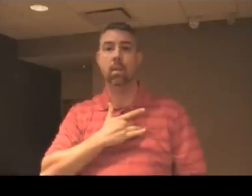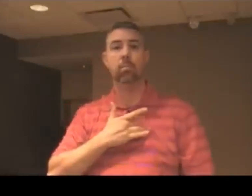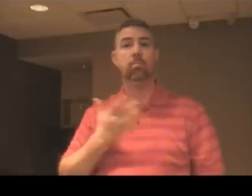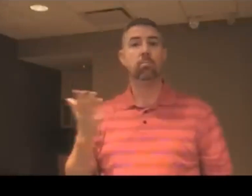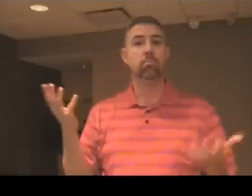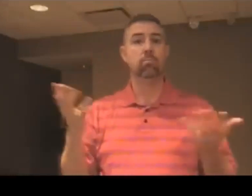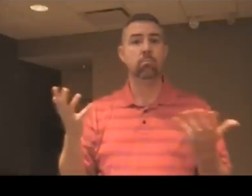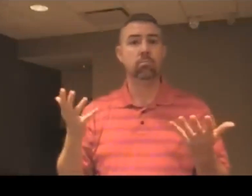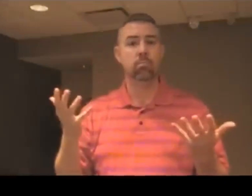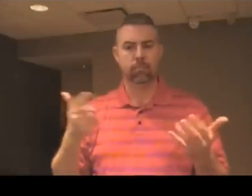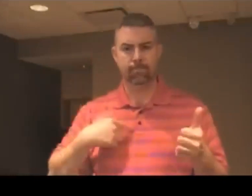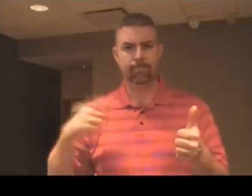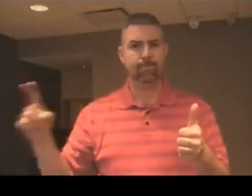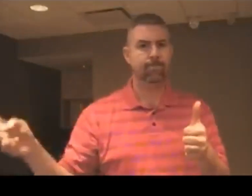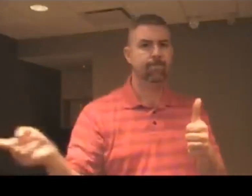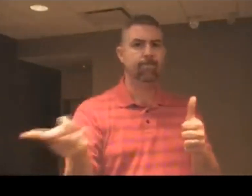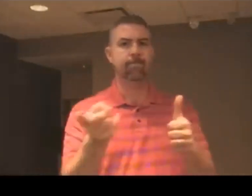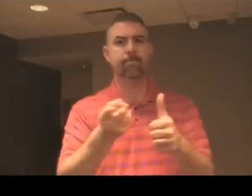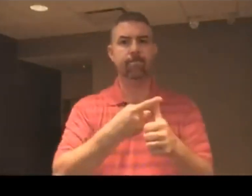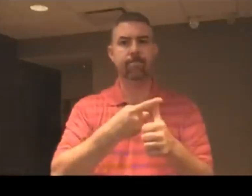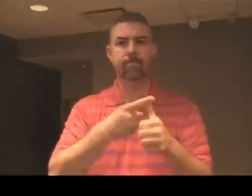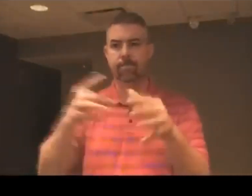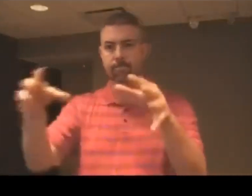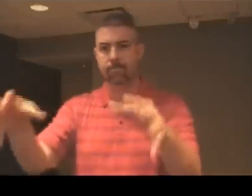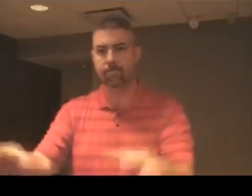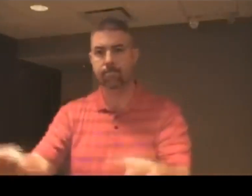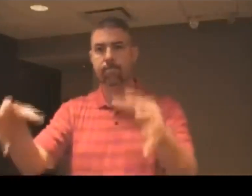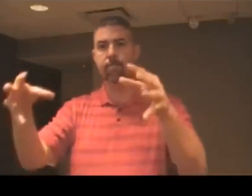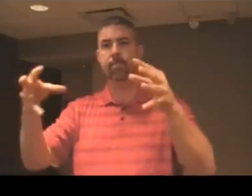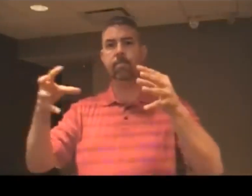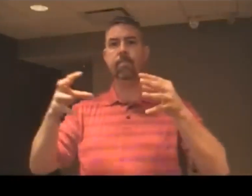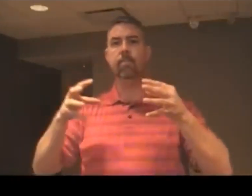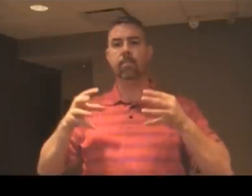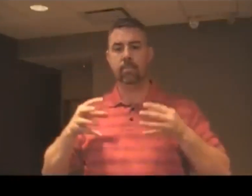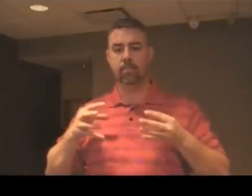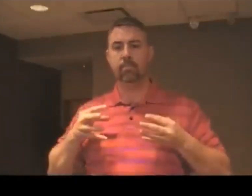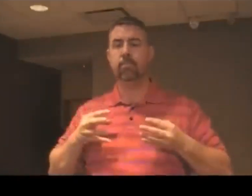the hour I first believed.